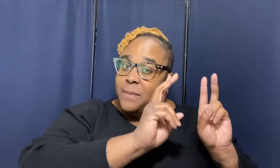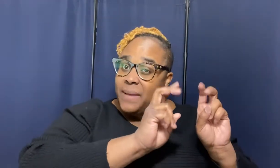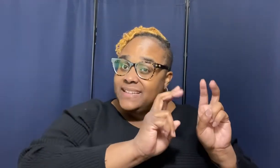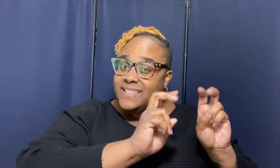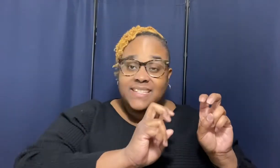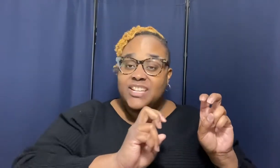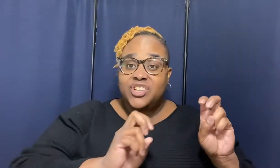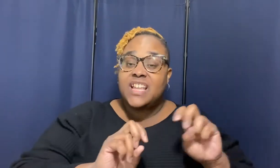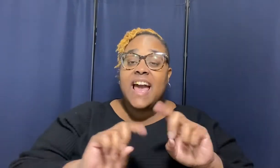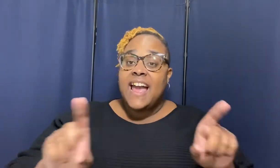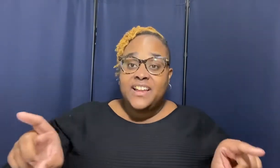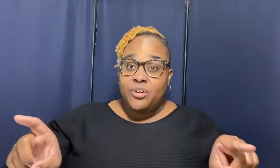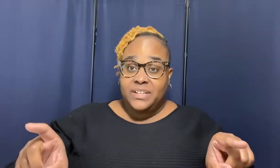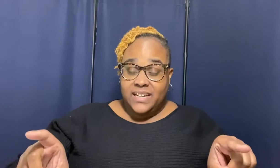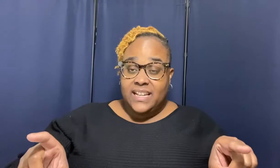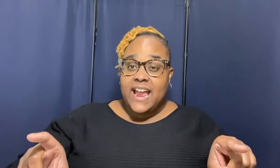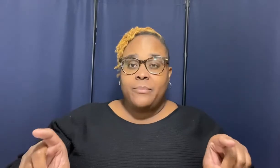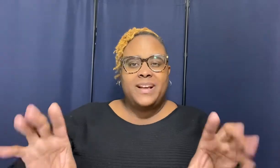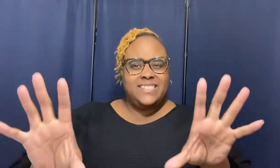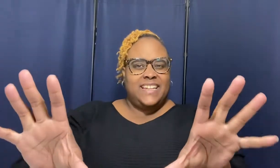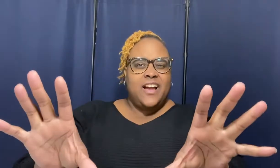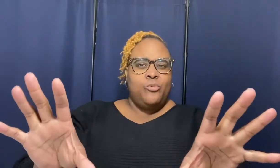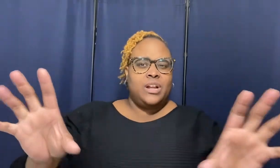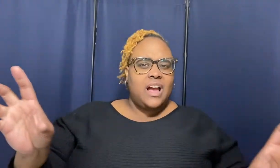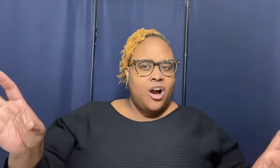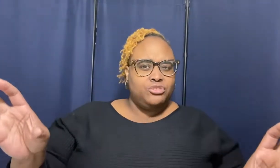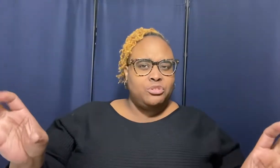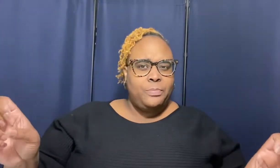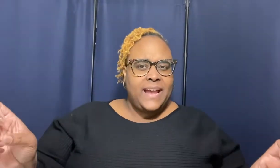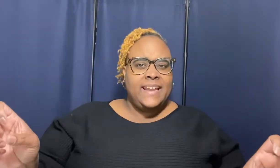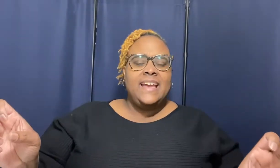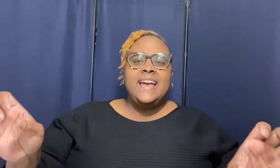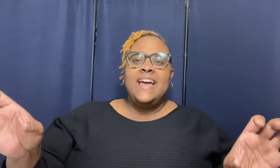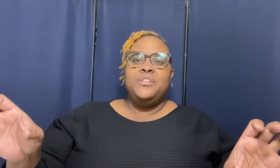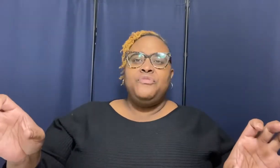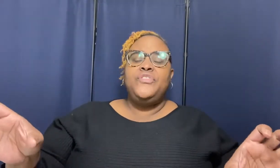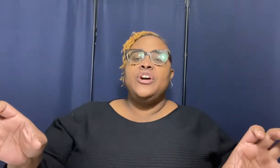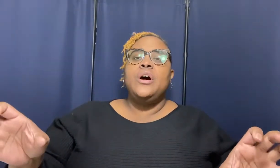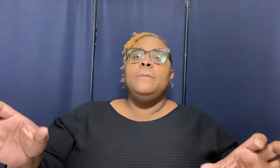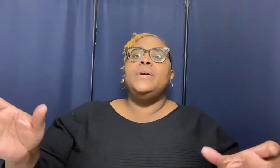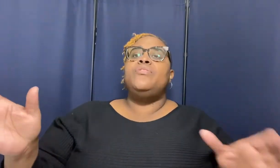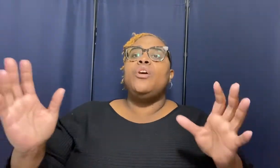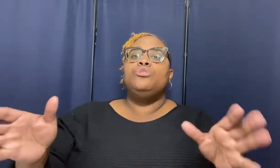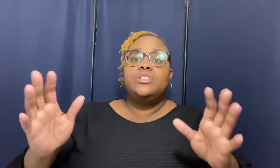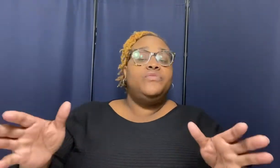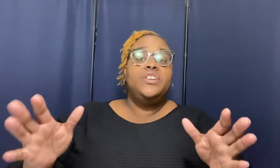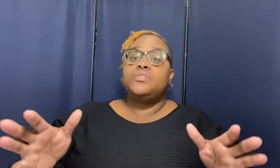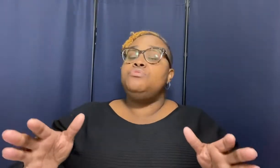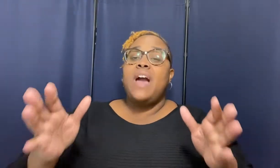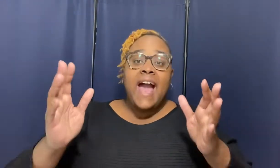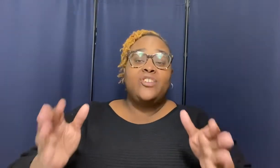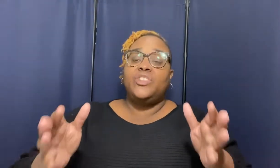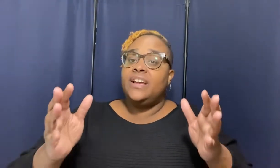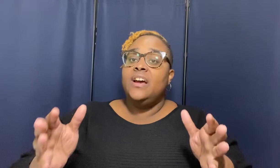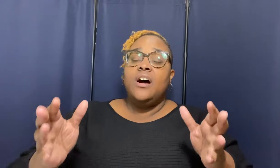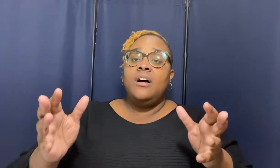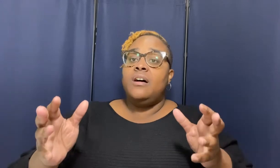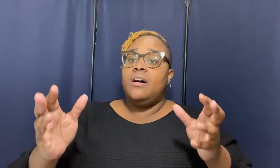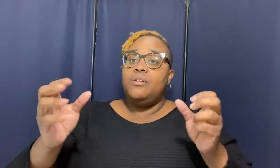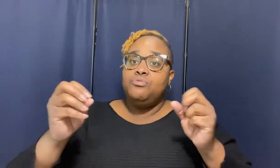make decisions ain't gonna declare because they don't want to cause no panic and no fear but those of us who actually uh who